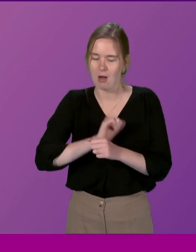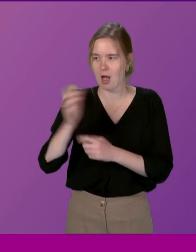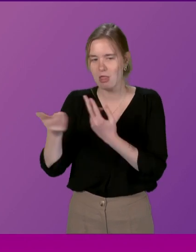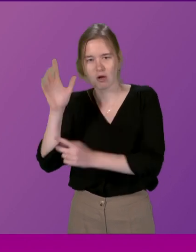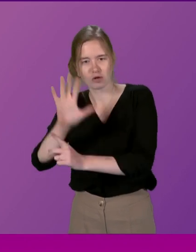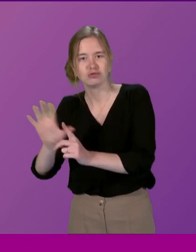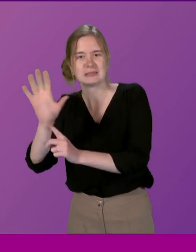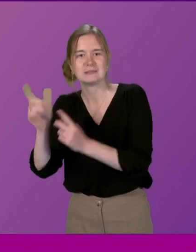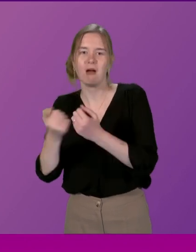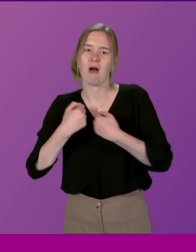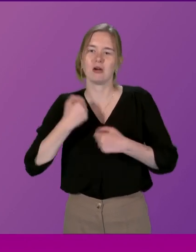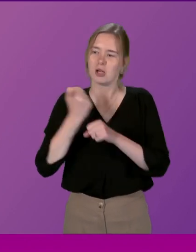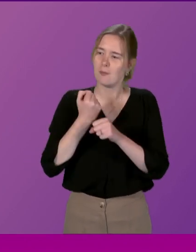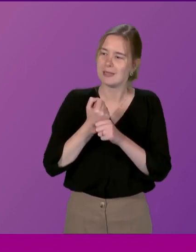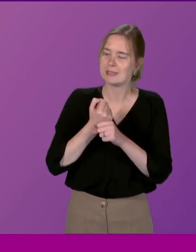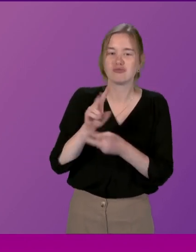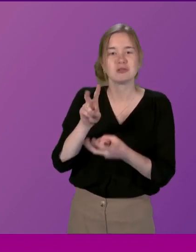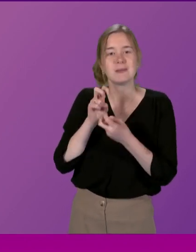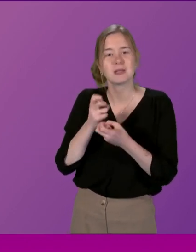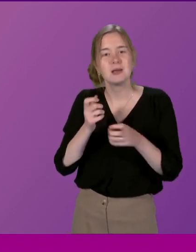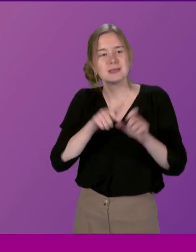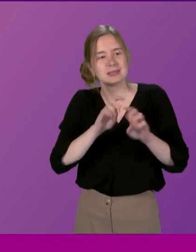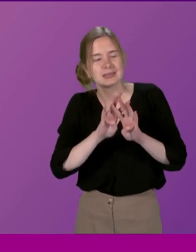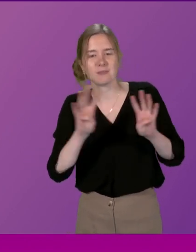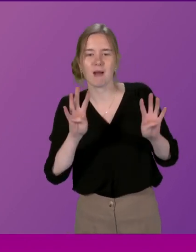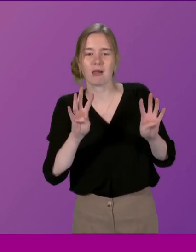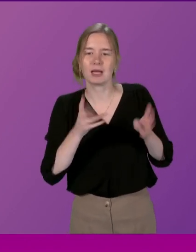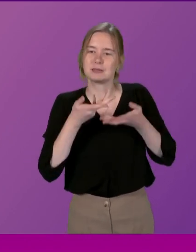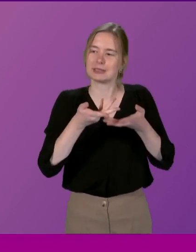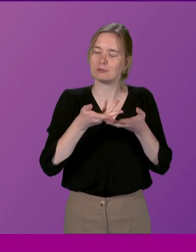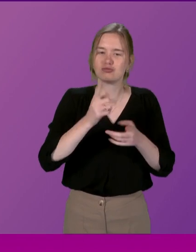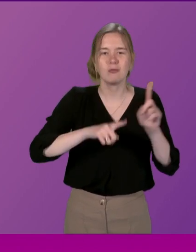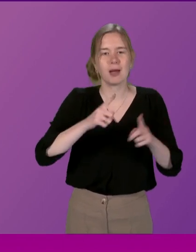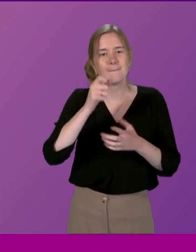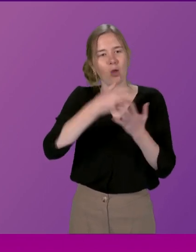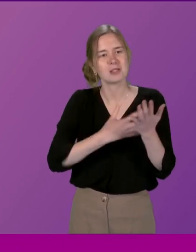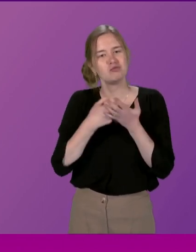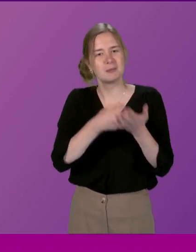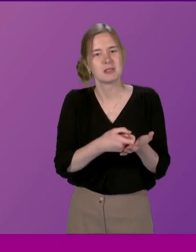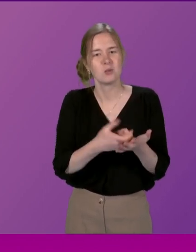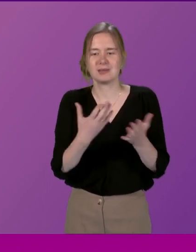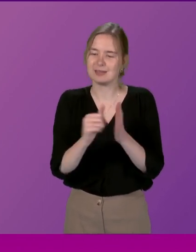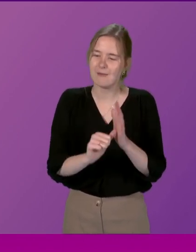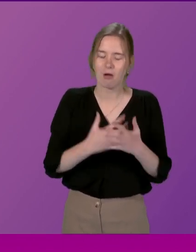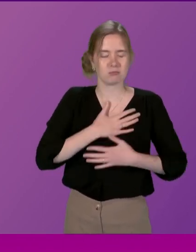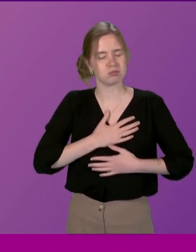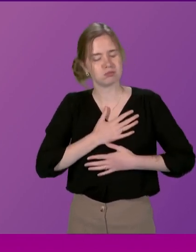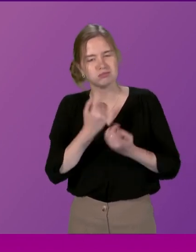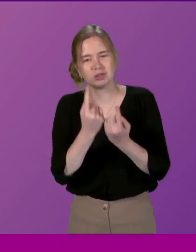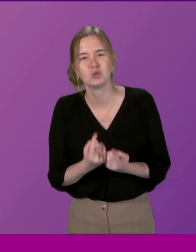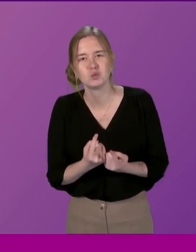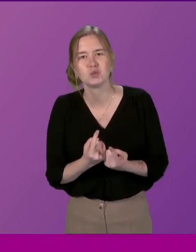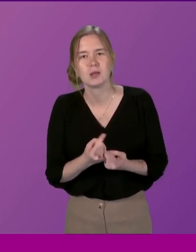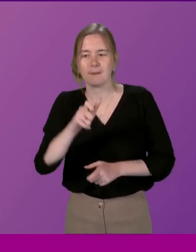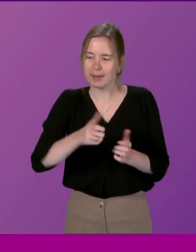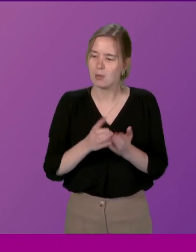shown us that the government is receptive A citizens' panel can deliver dramatic policy recommendations on difficult and emotive issues Through people-led